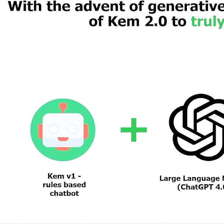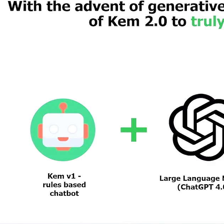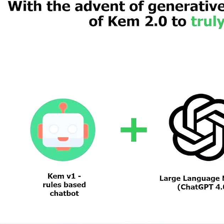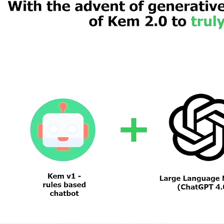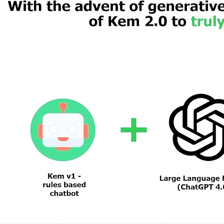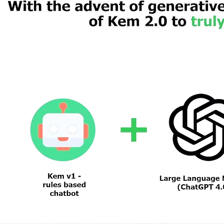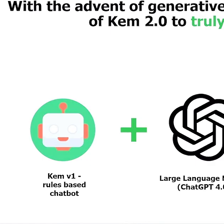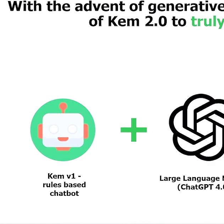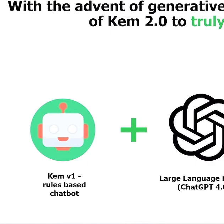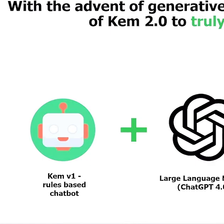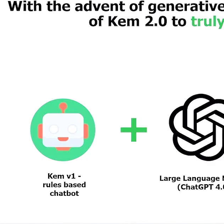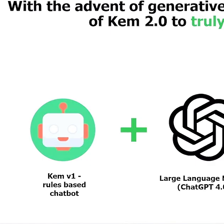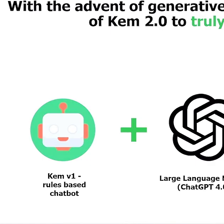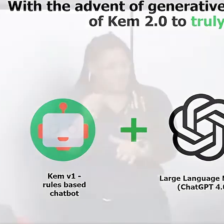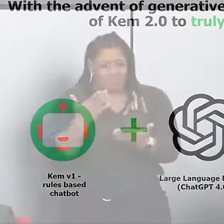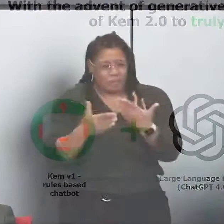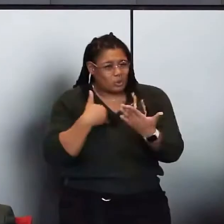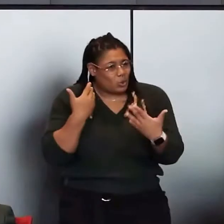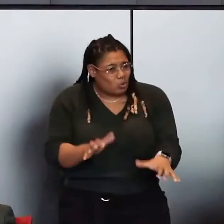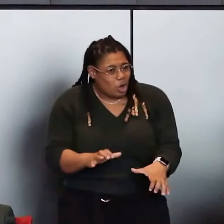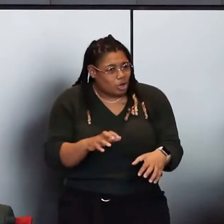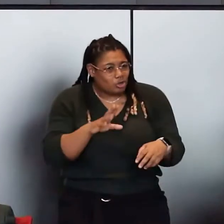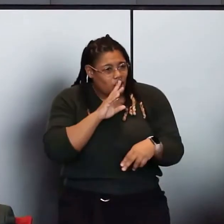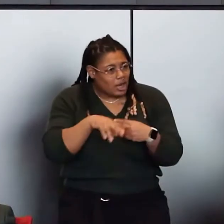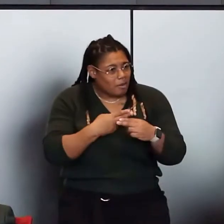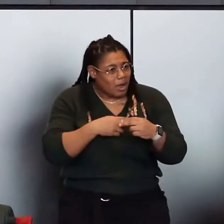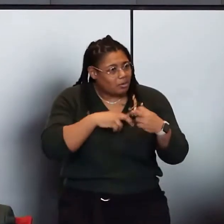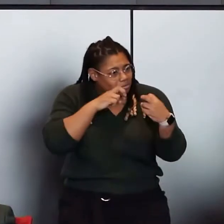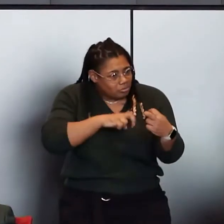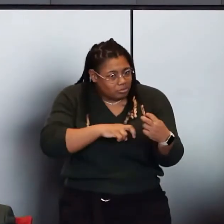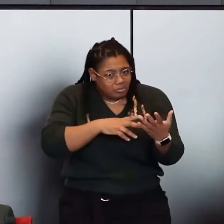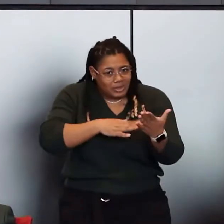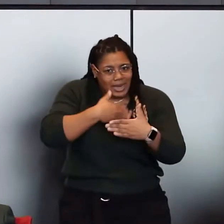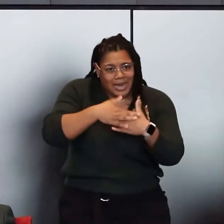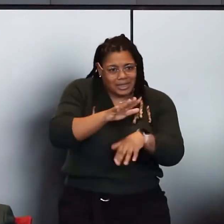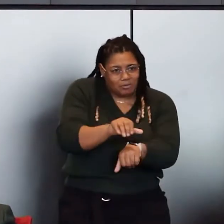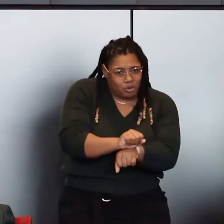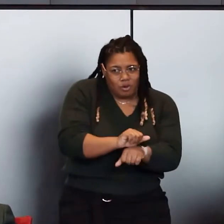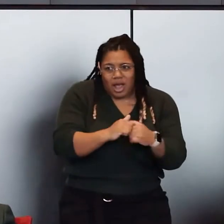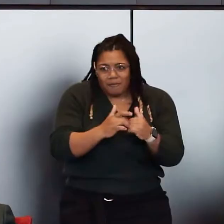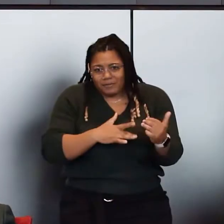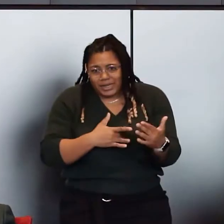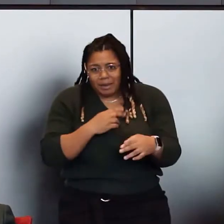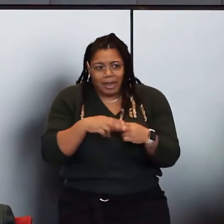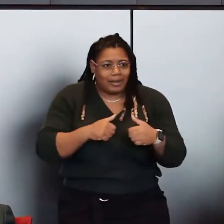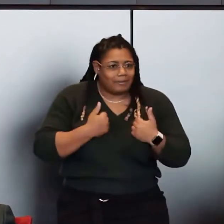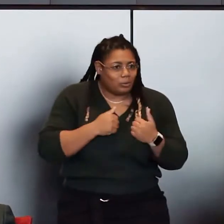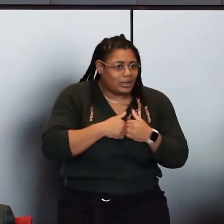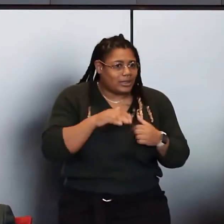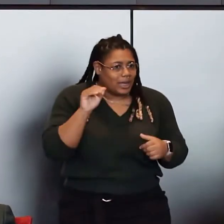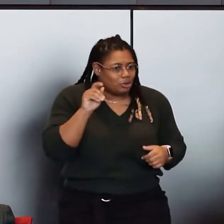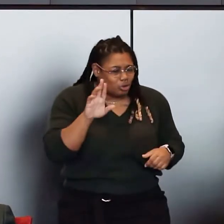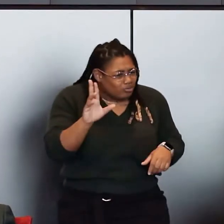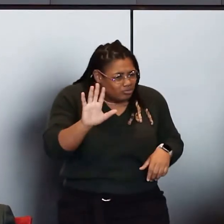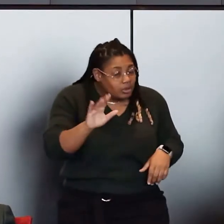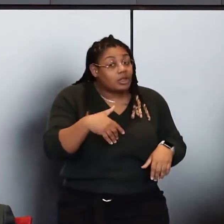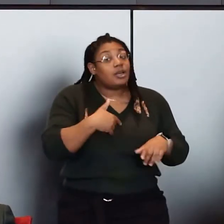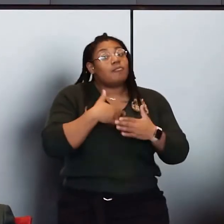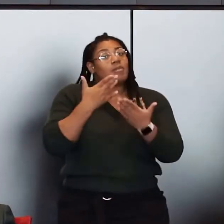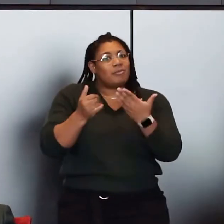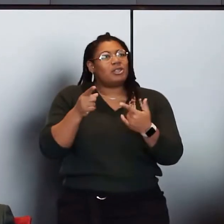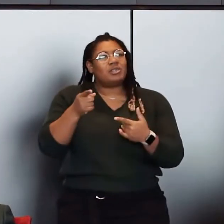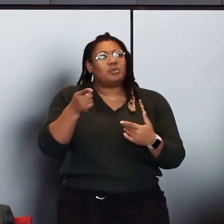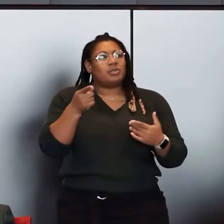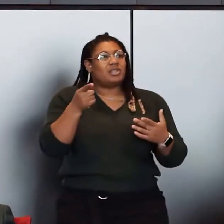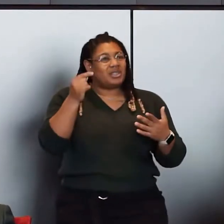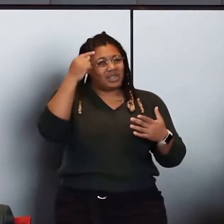may not want to talk to her coach about her next appointment or how she's feeling about living with cancer. She may want her coach to answer whether she should